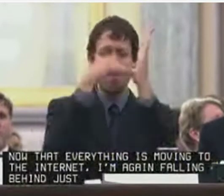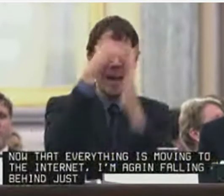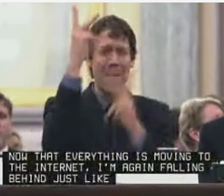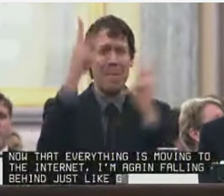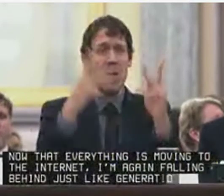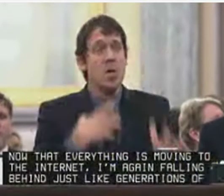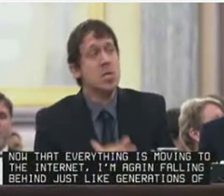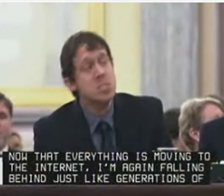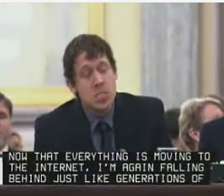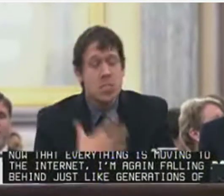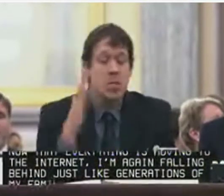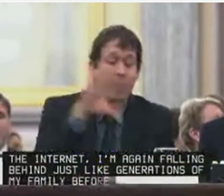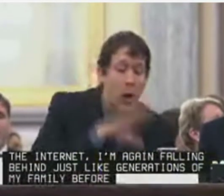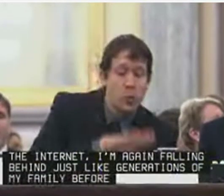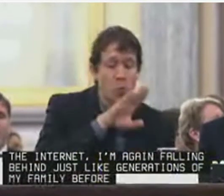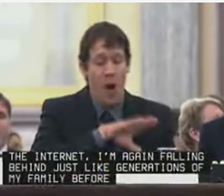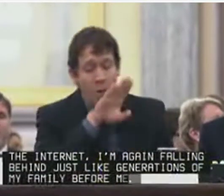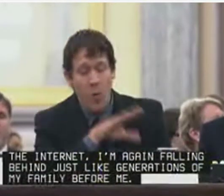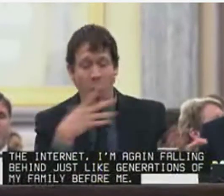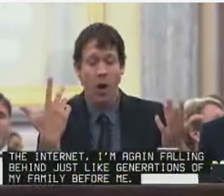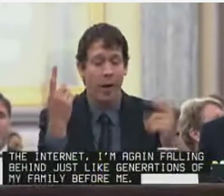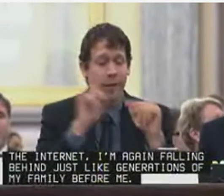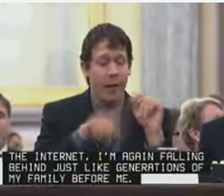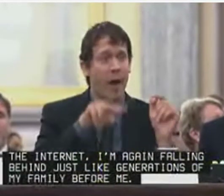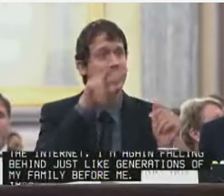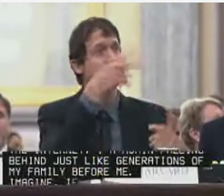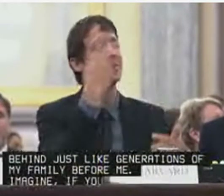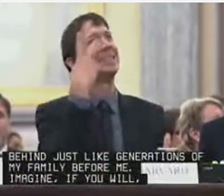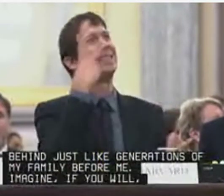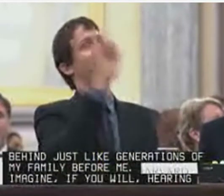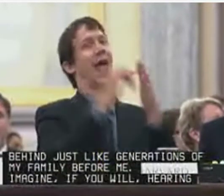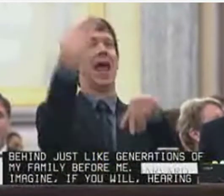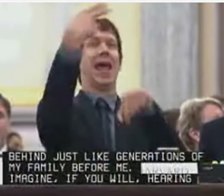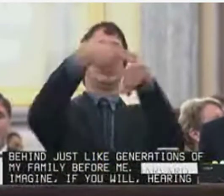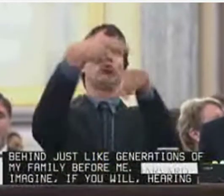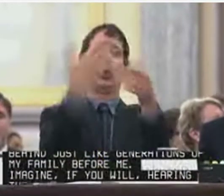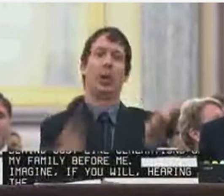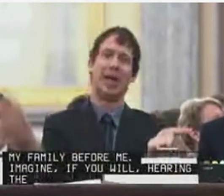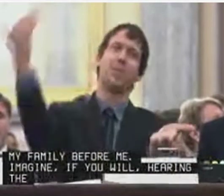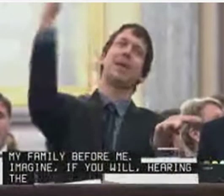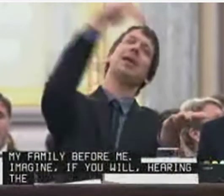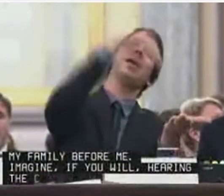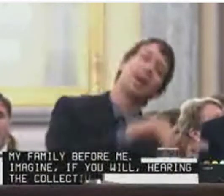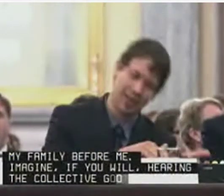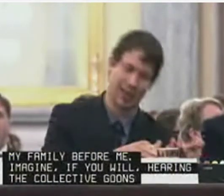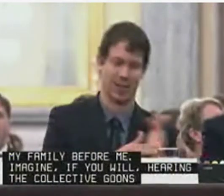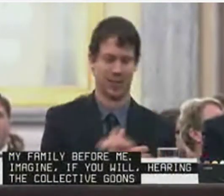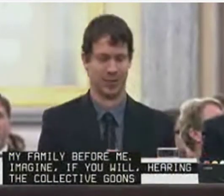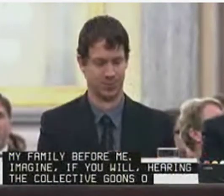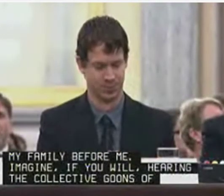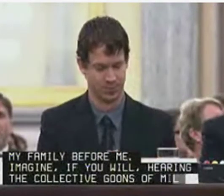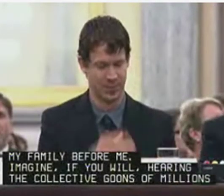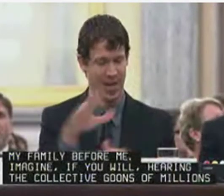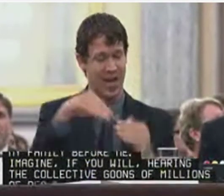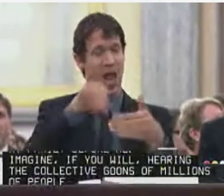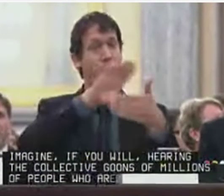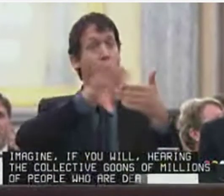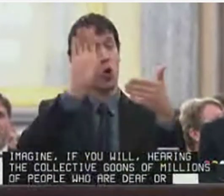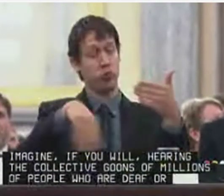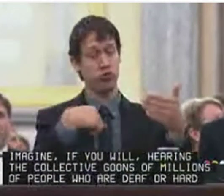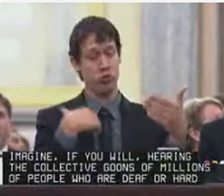will, hearing the collective groans of millions of people who are deaf or hard of hearing expressing their frustration as they see history repeating itself all